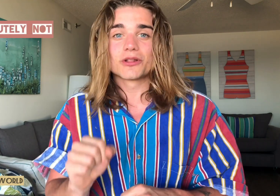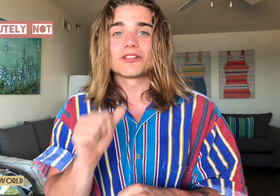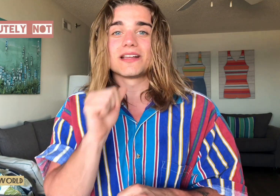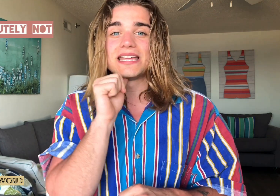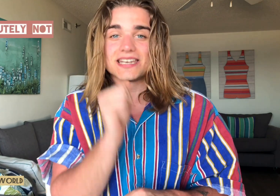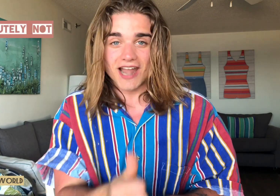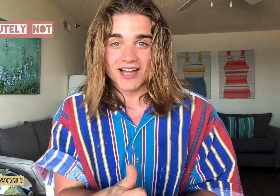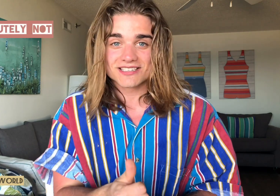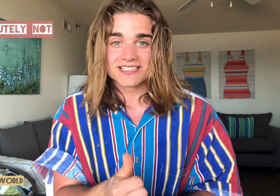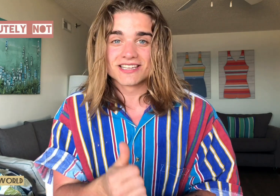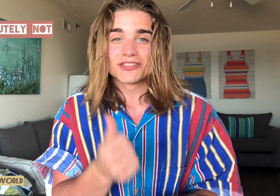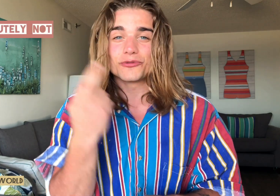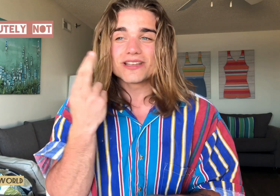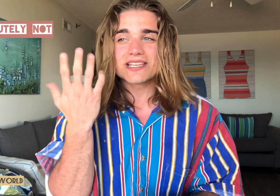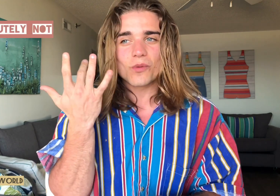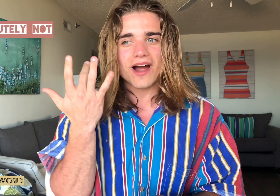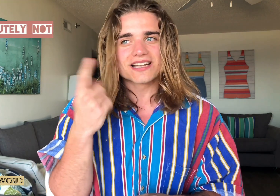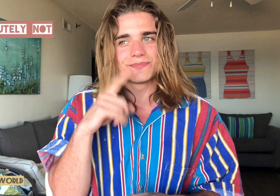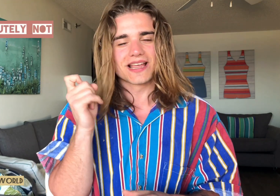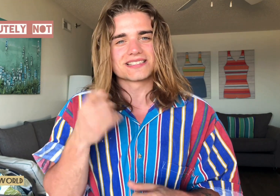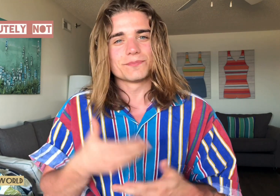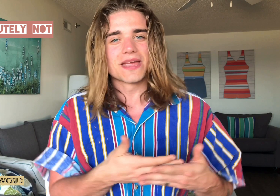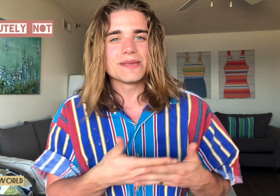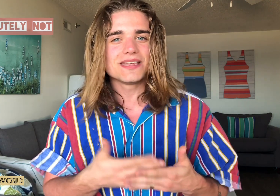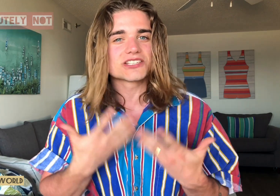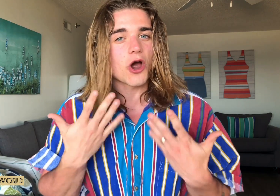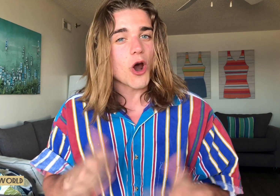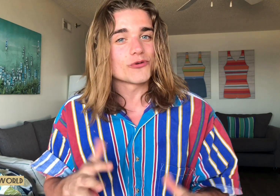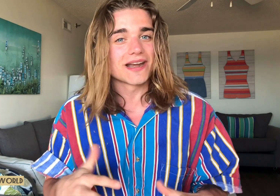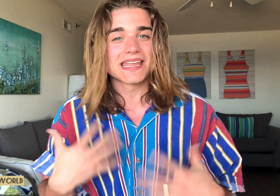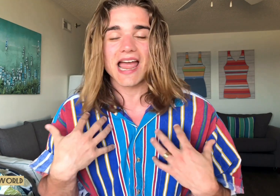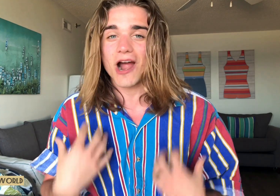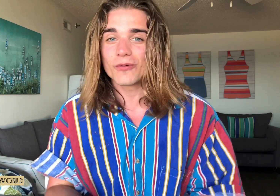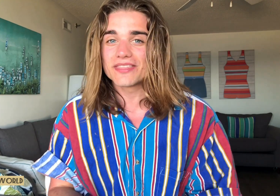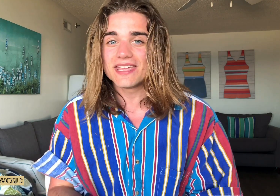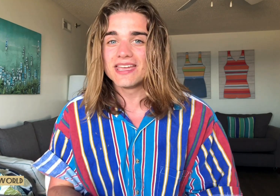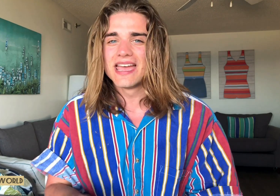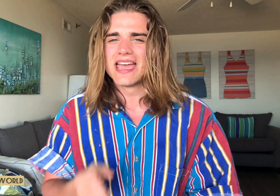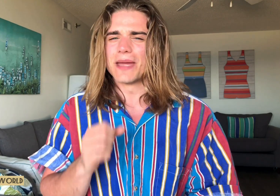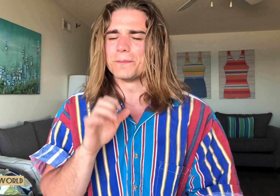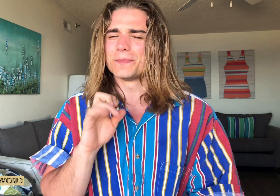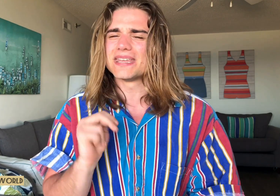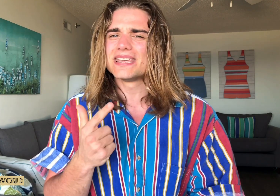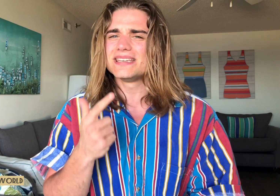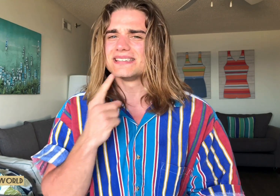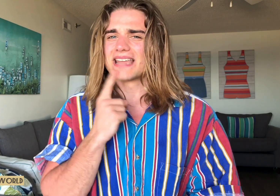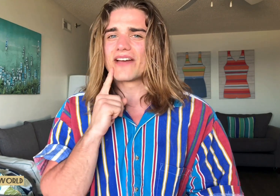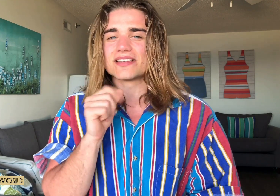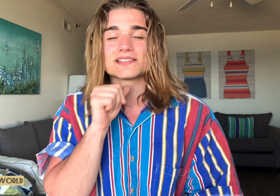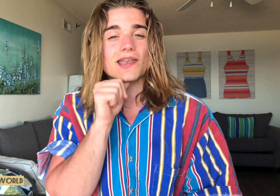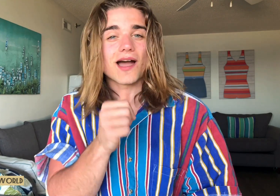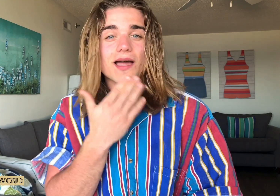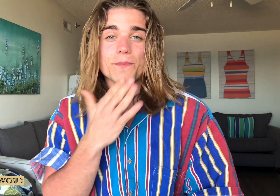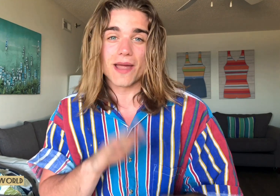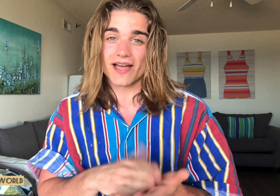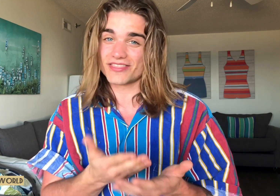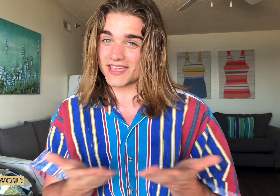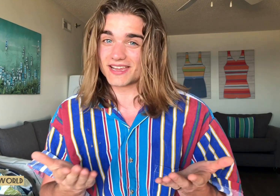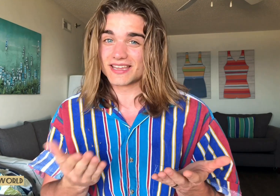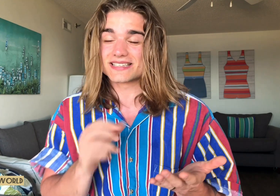not. The reason why is because the baby is already healthy and being deaf is not a bad thing. It's